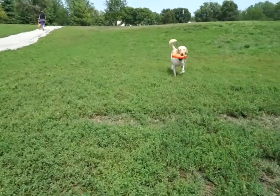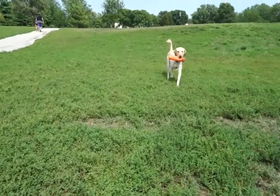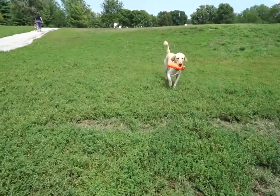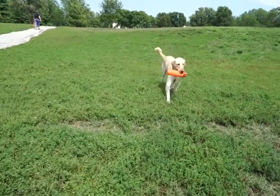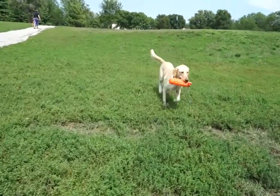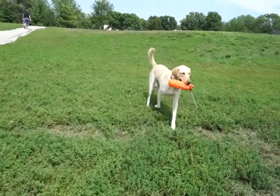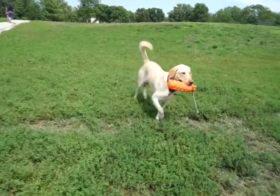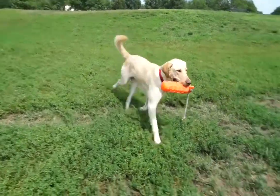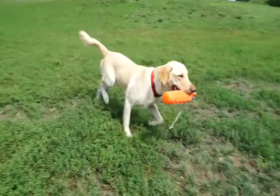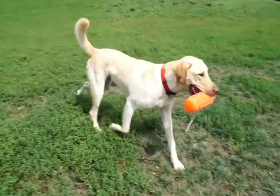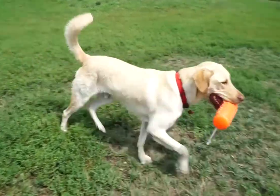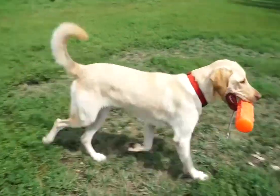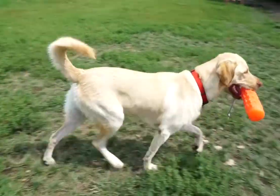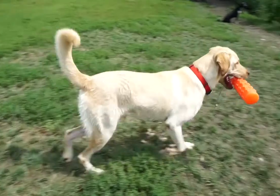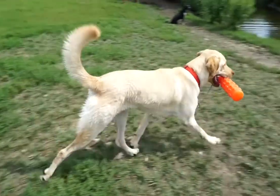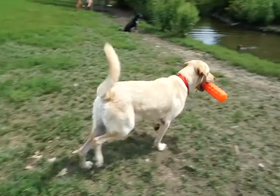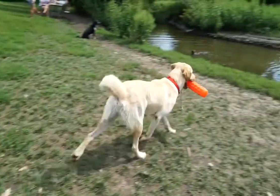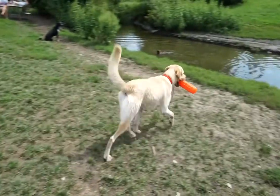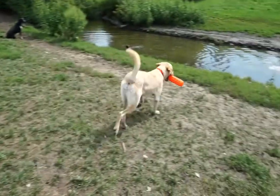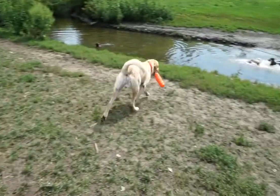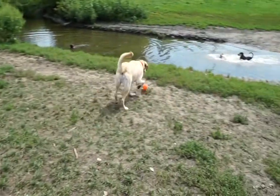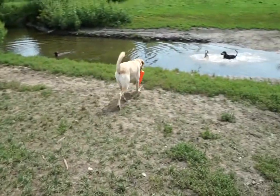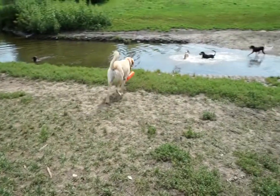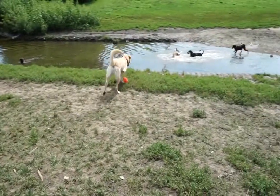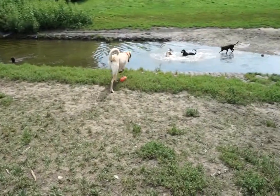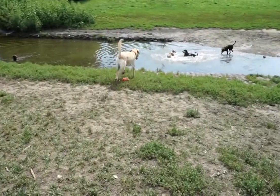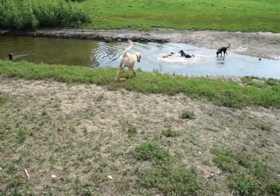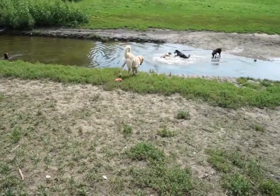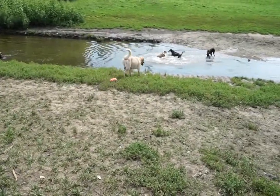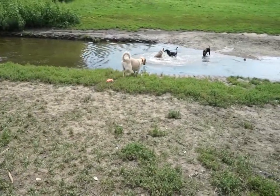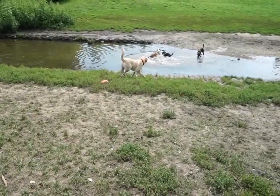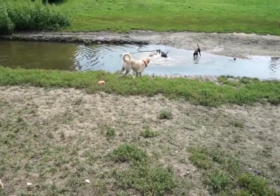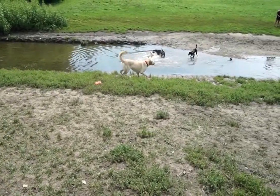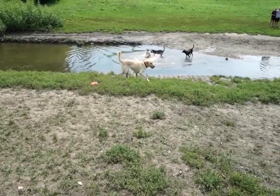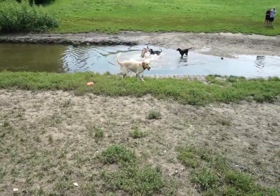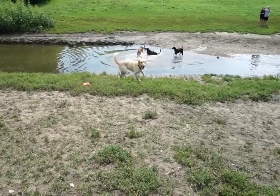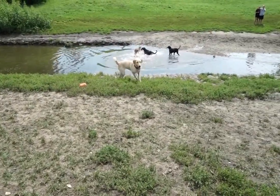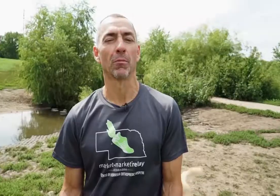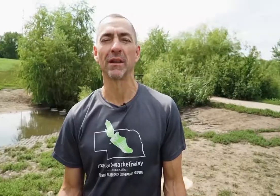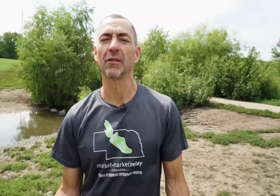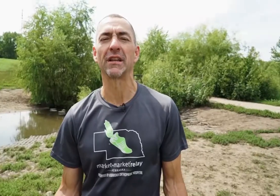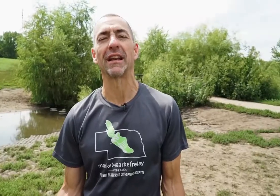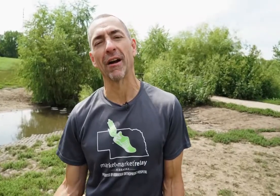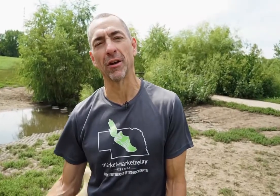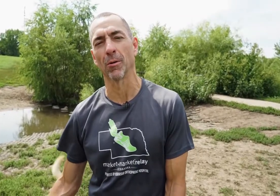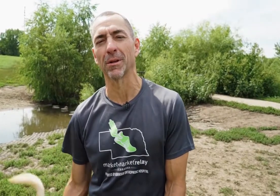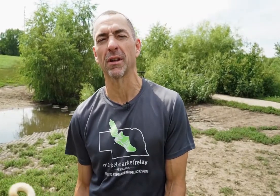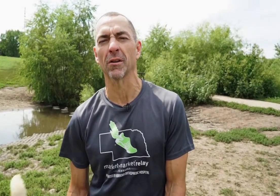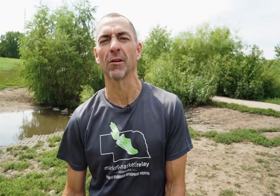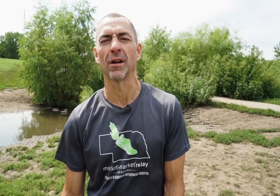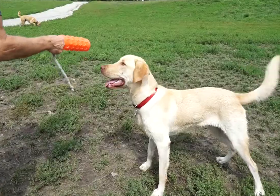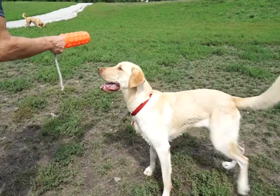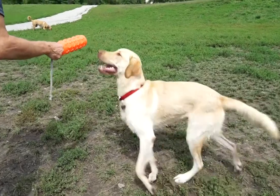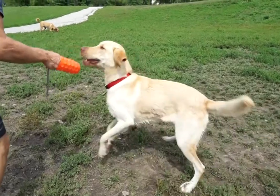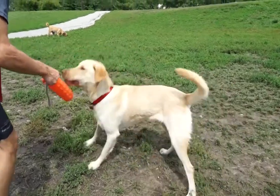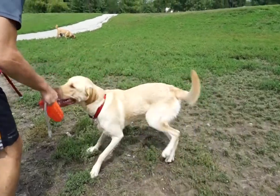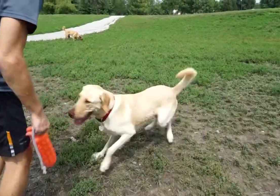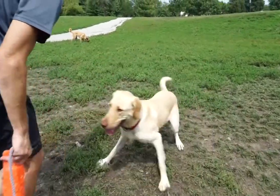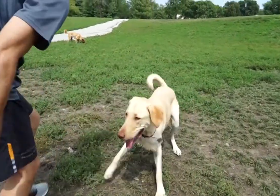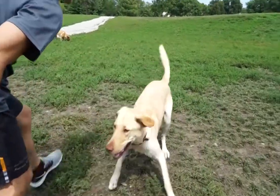So today we're at Rickman's Run, one of Lincoln's favorite dog runs. We love to get out here with Tucker, and it's a great place just